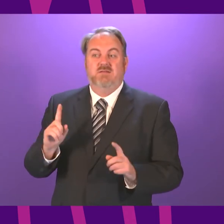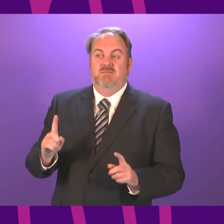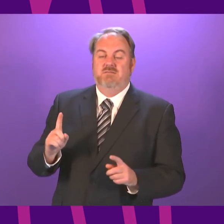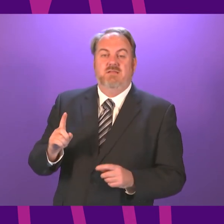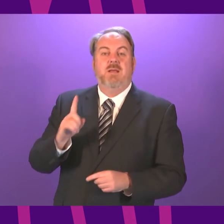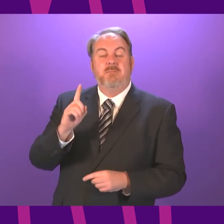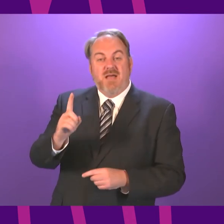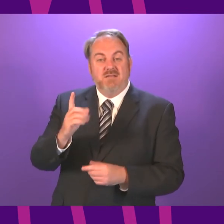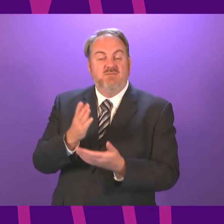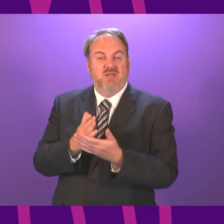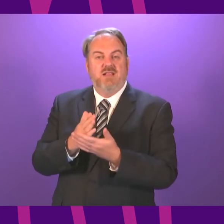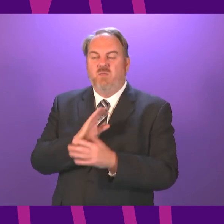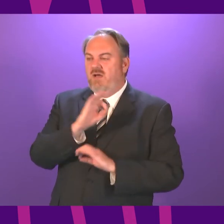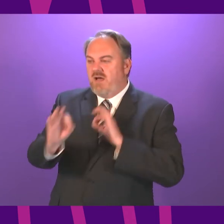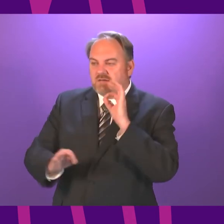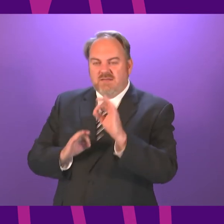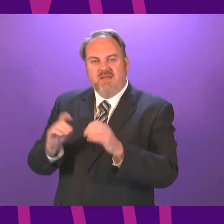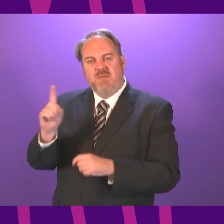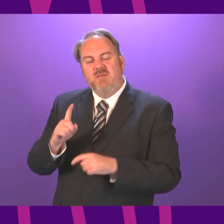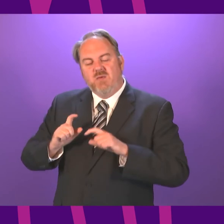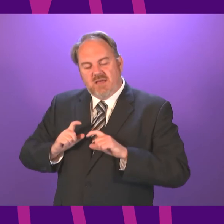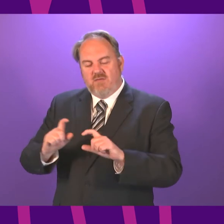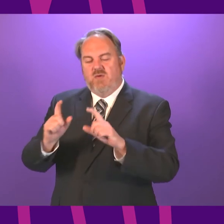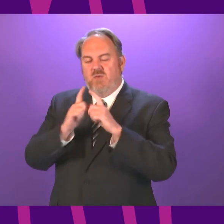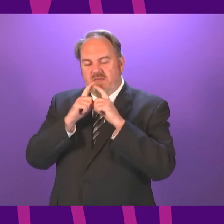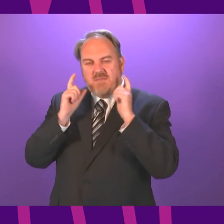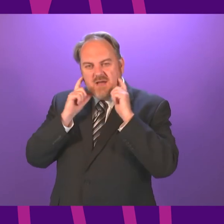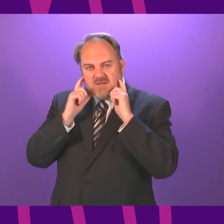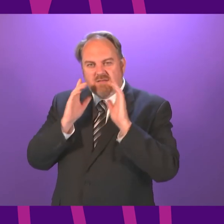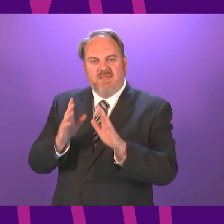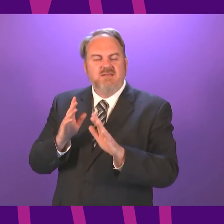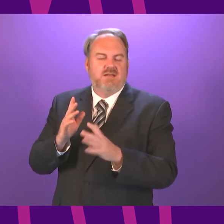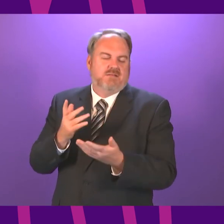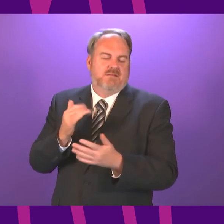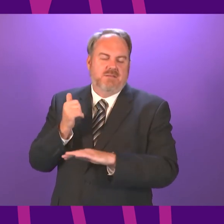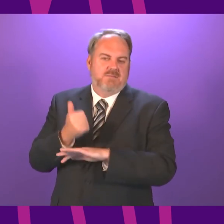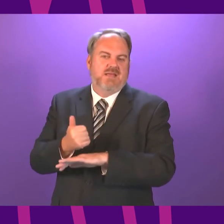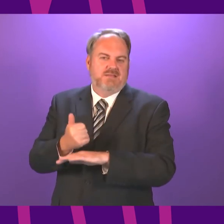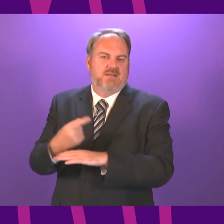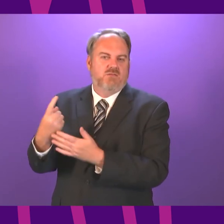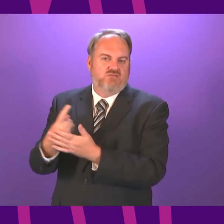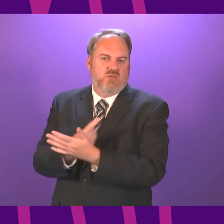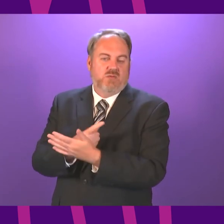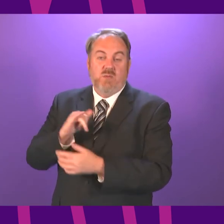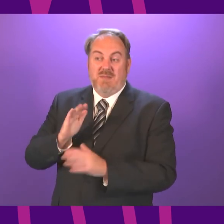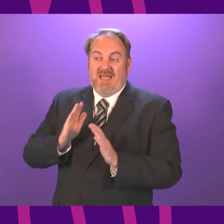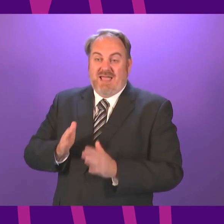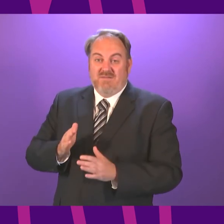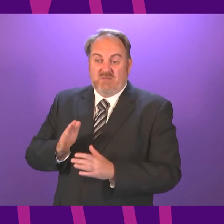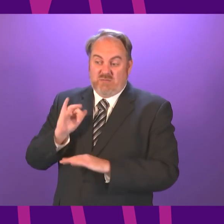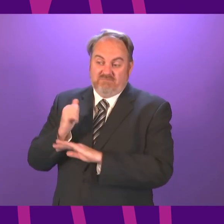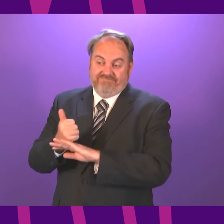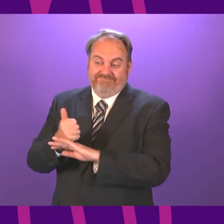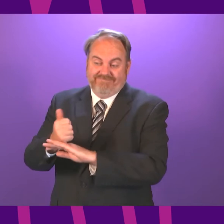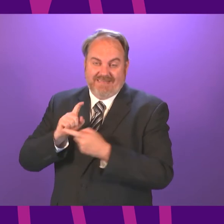for a period longer we ask people to continue to wear face coverings. These are the kind of basic mitigations that we may require once we lift the